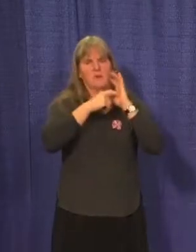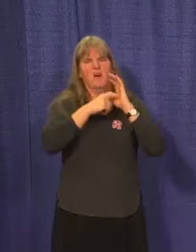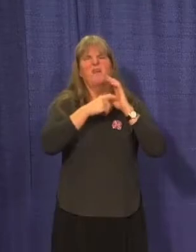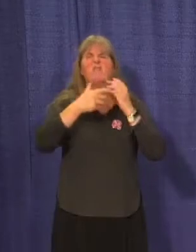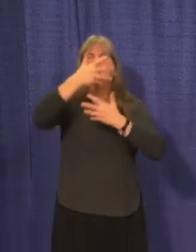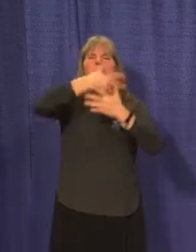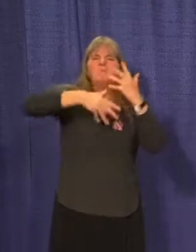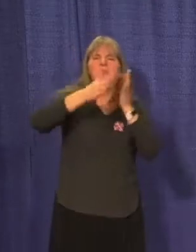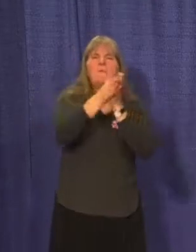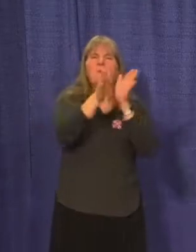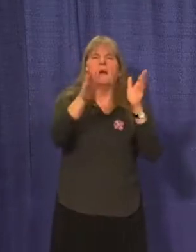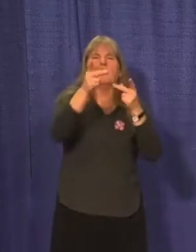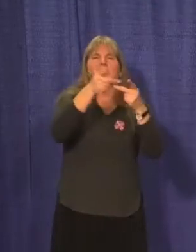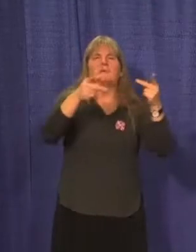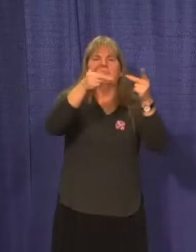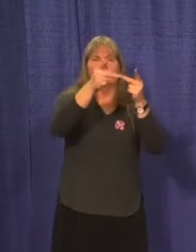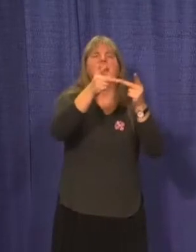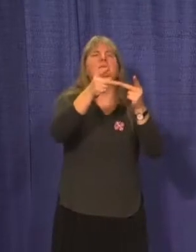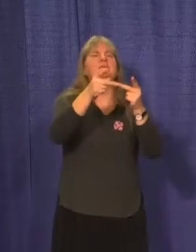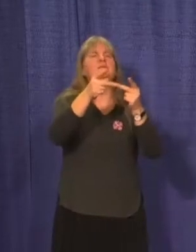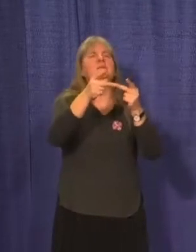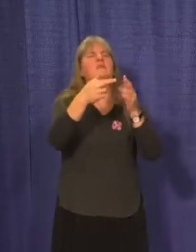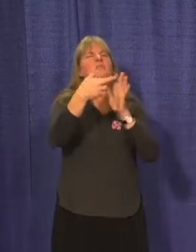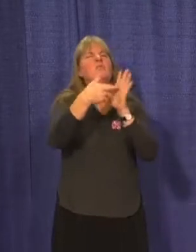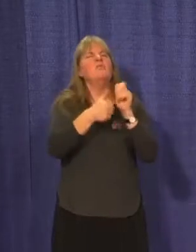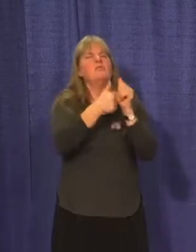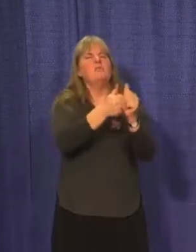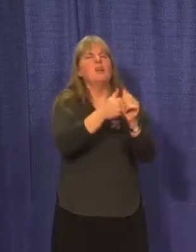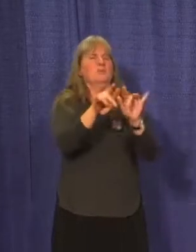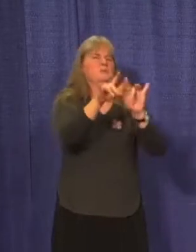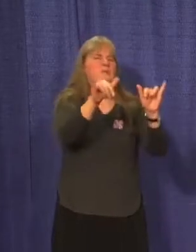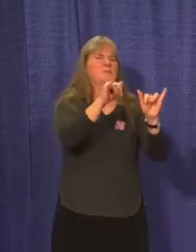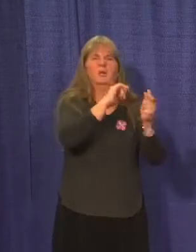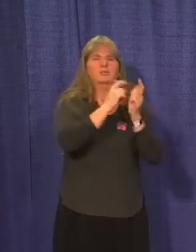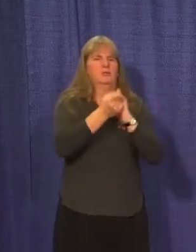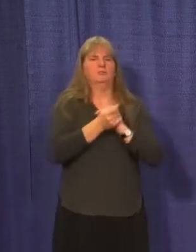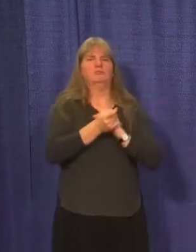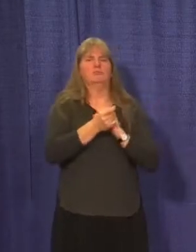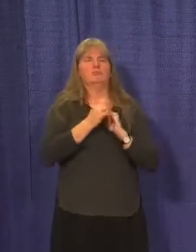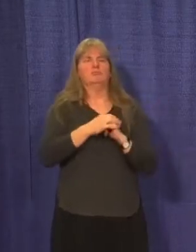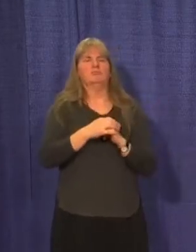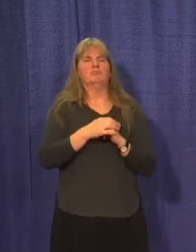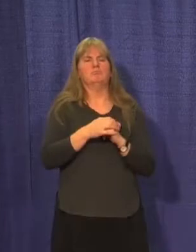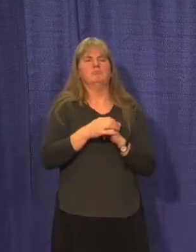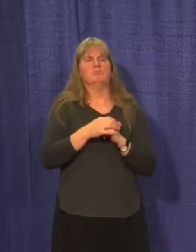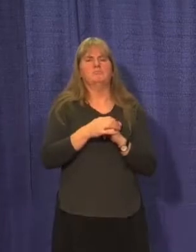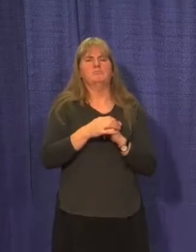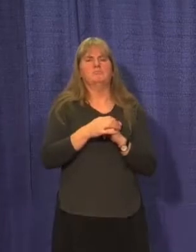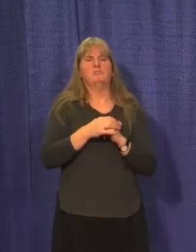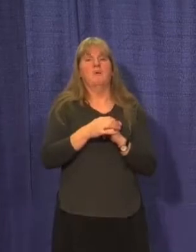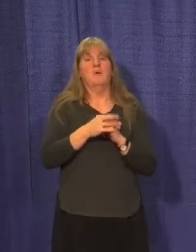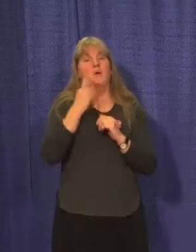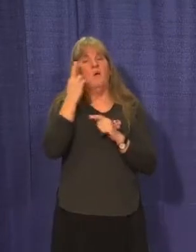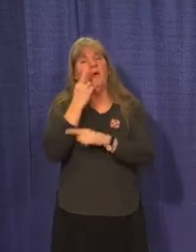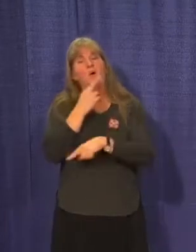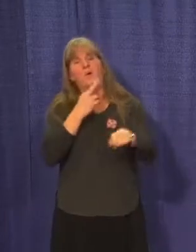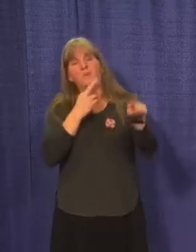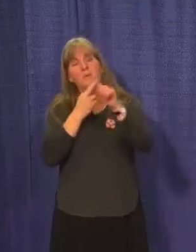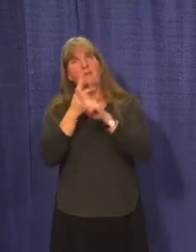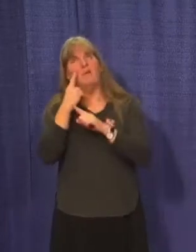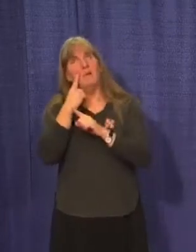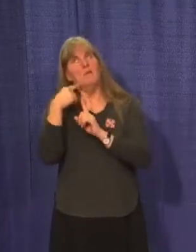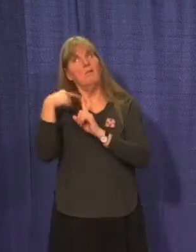areas as defined in our public health guidelines for the schools. I hope this news will be received positively